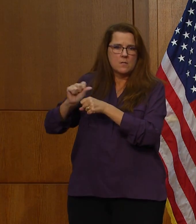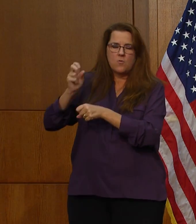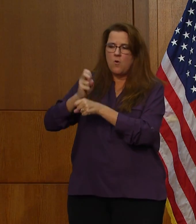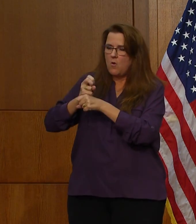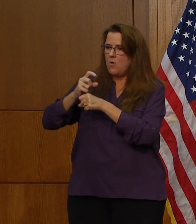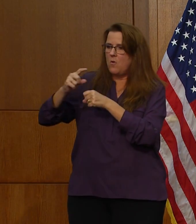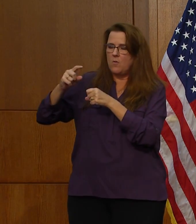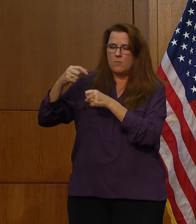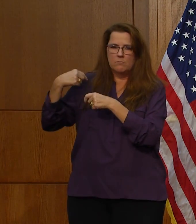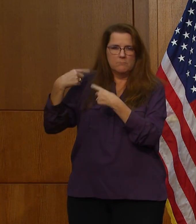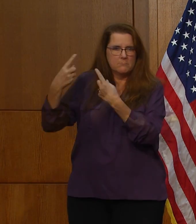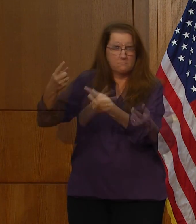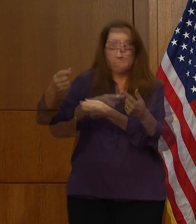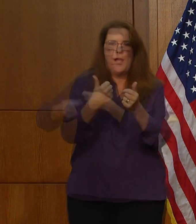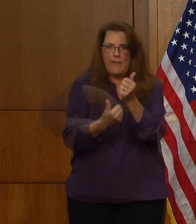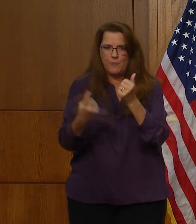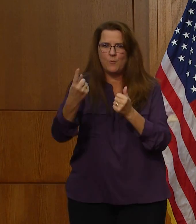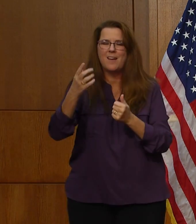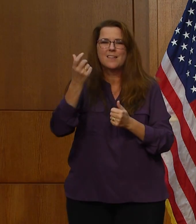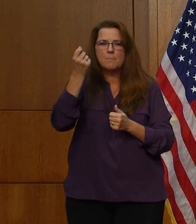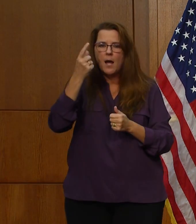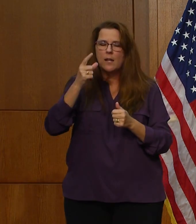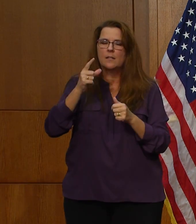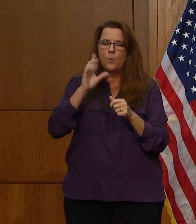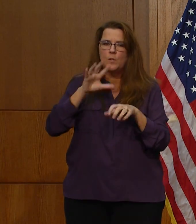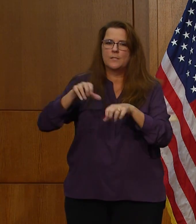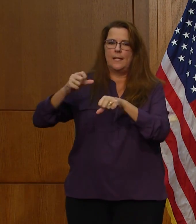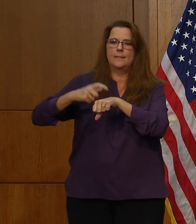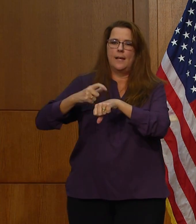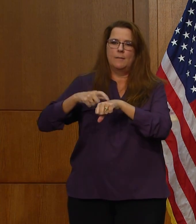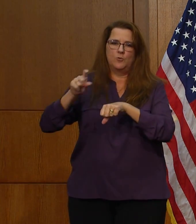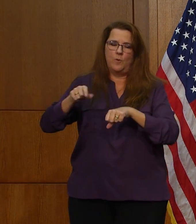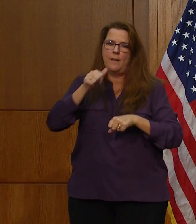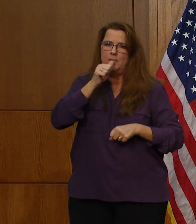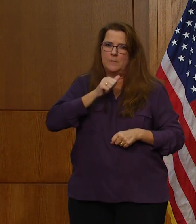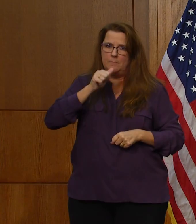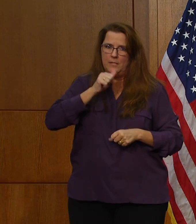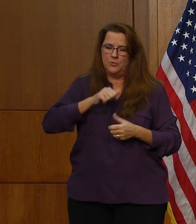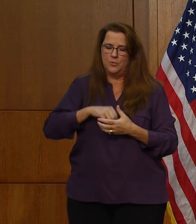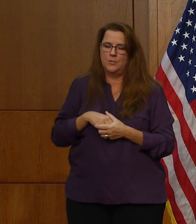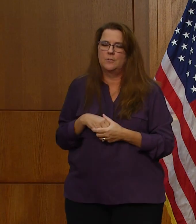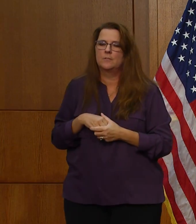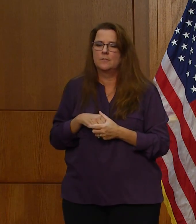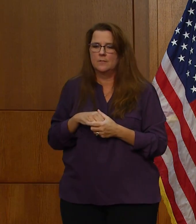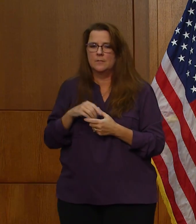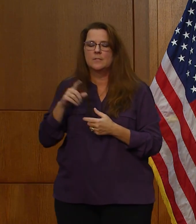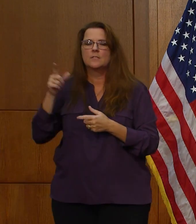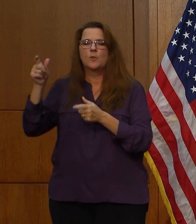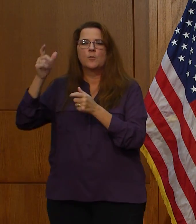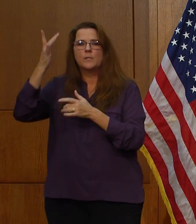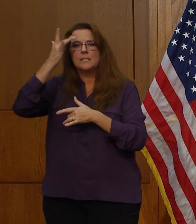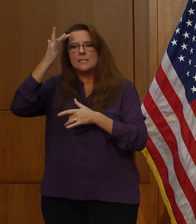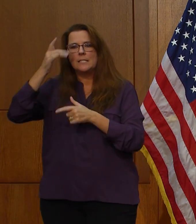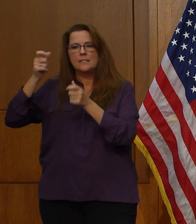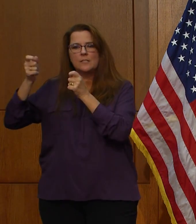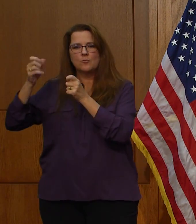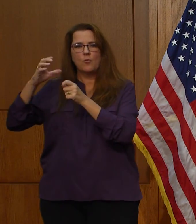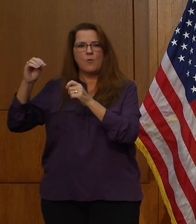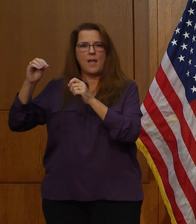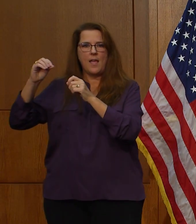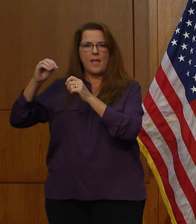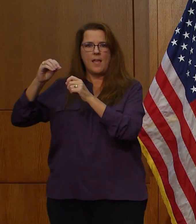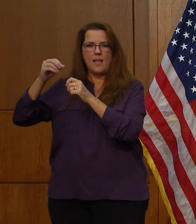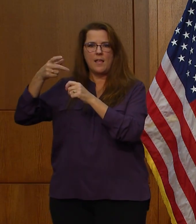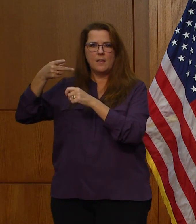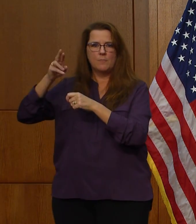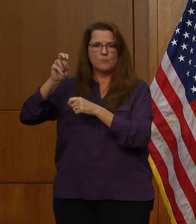into reality. The federal Centers for Disease Control and Prevention have worked for months to